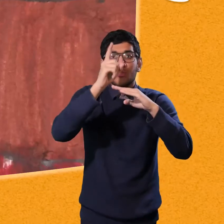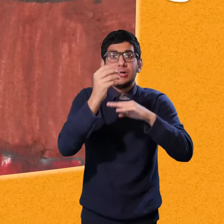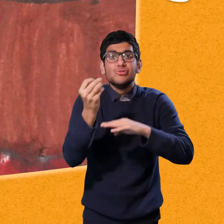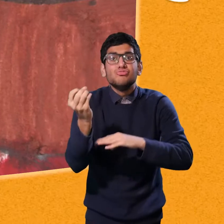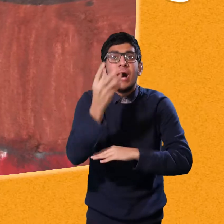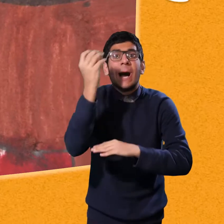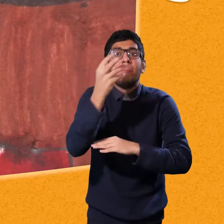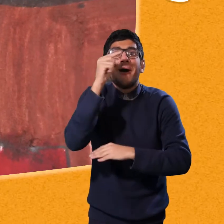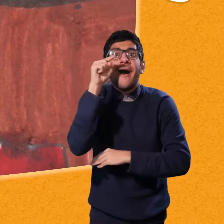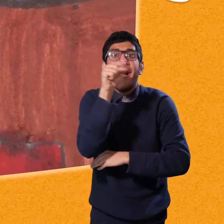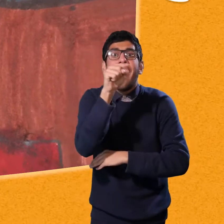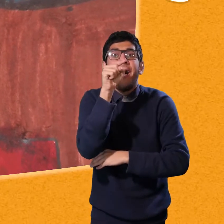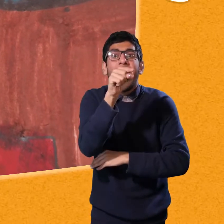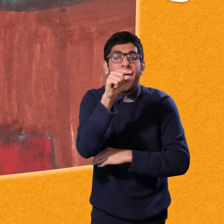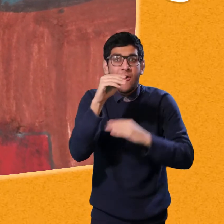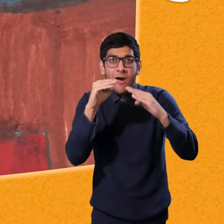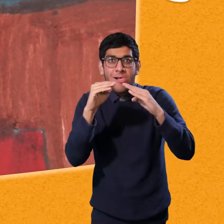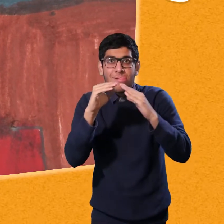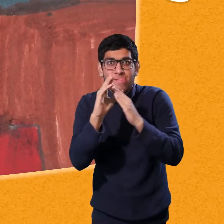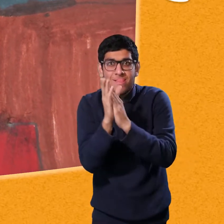Then he saw the chimney.